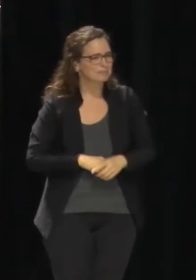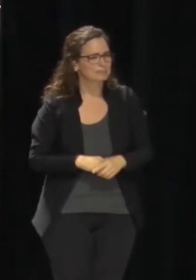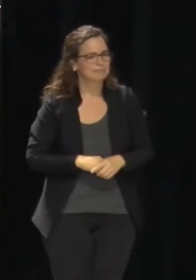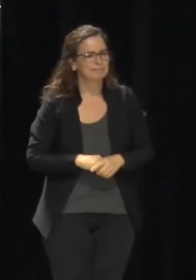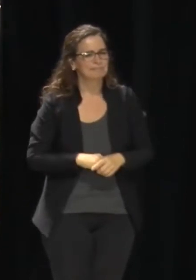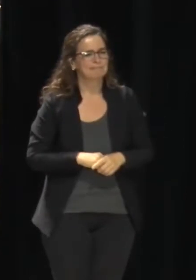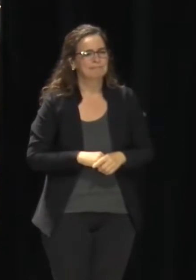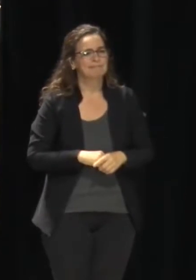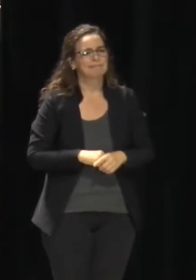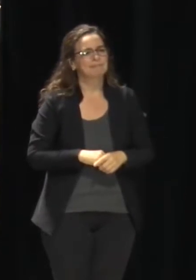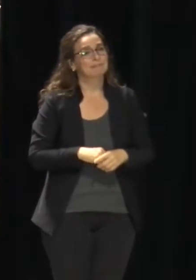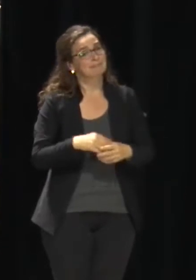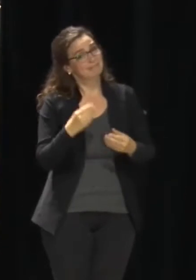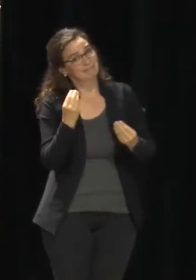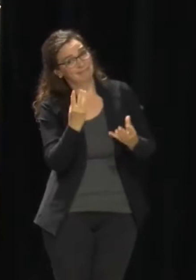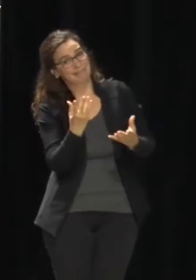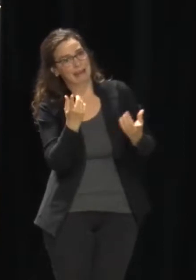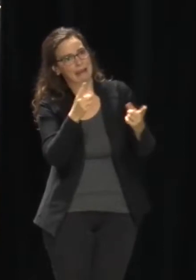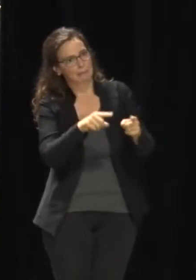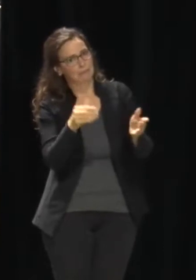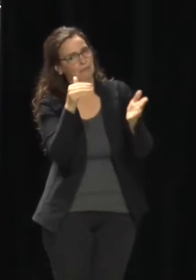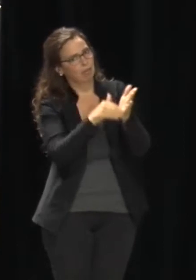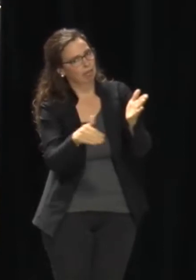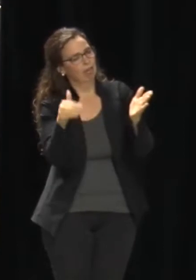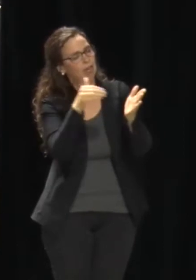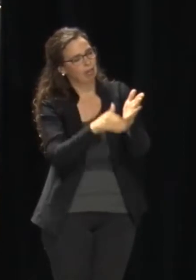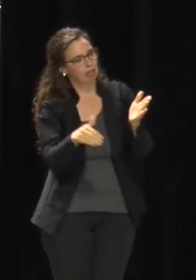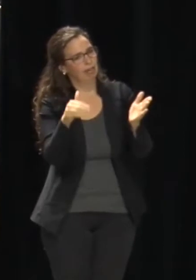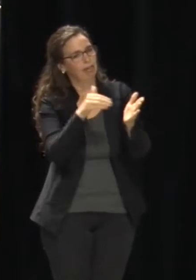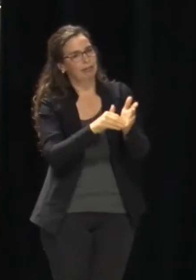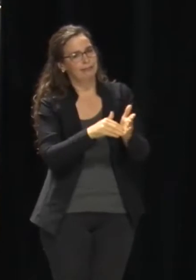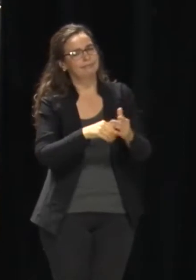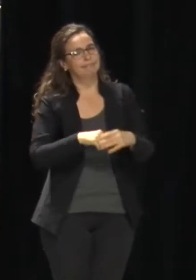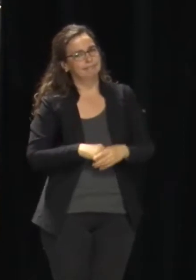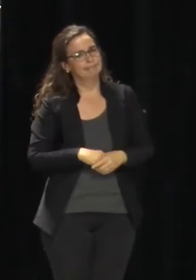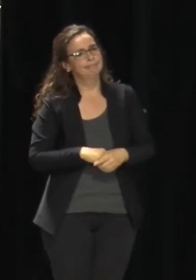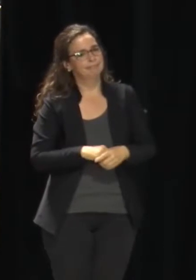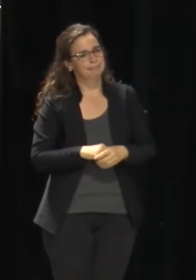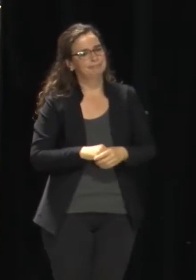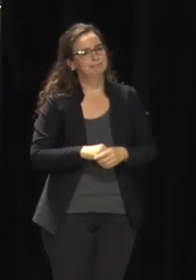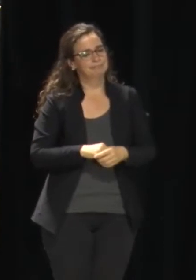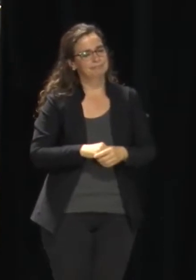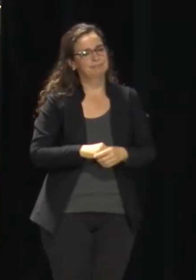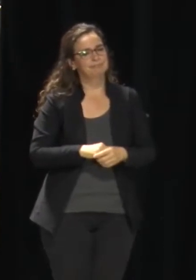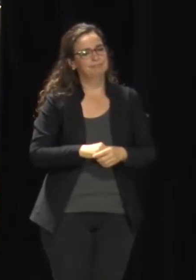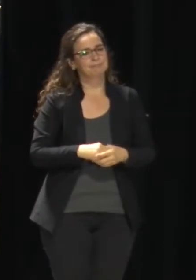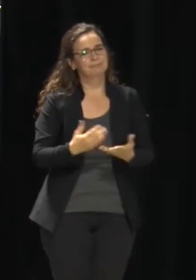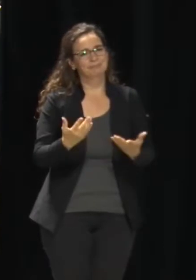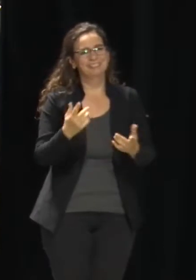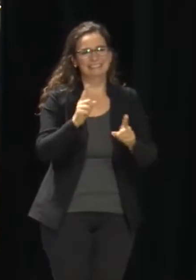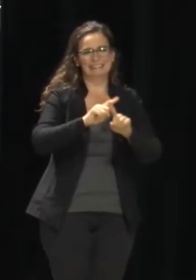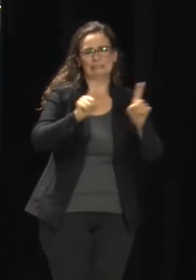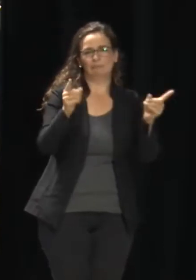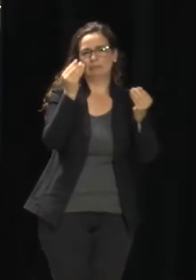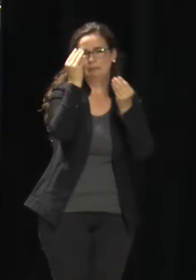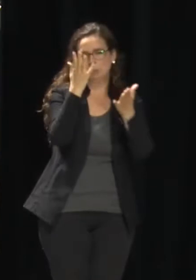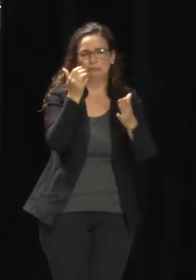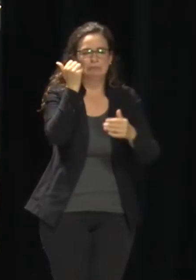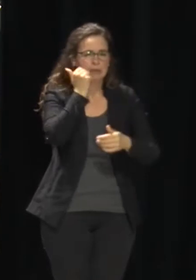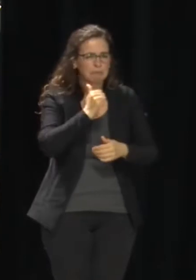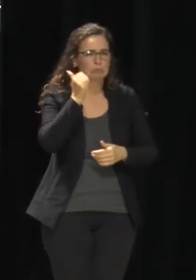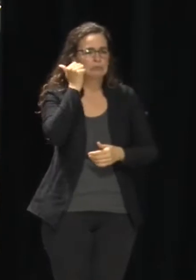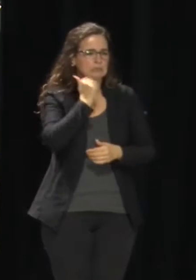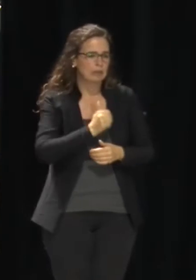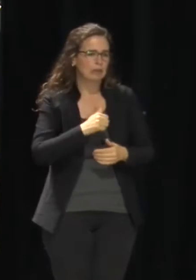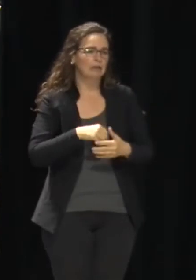are happening more with college students being back. So data is a little bit different each day. When we look at the reality